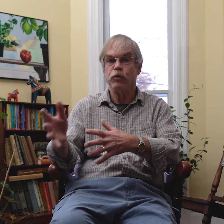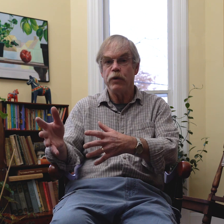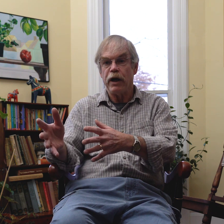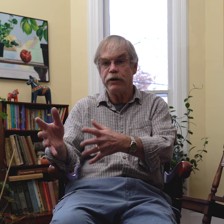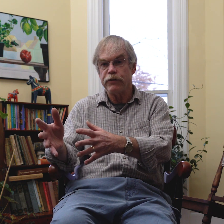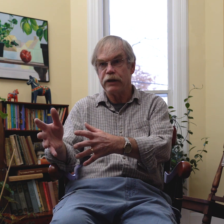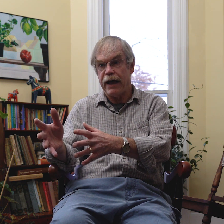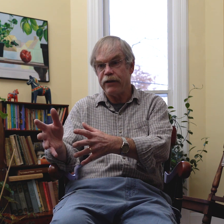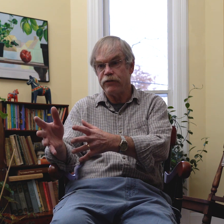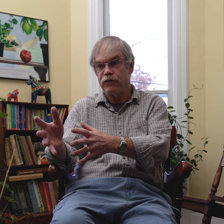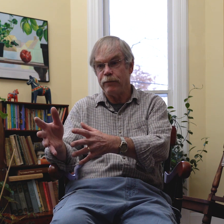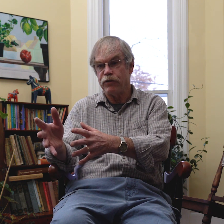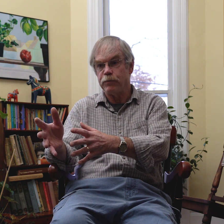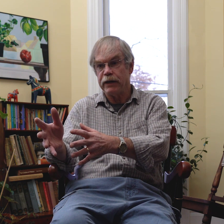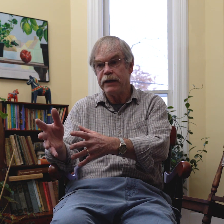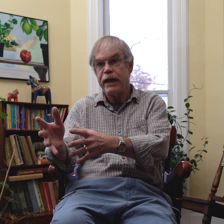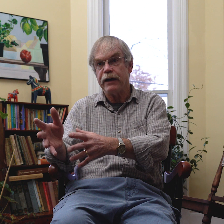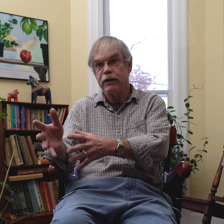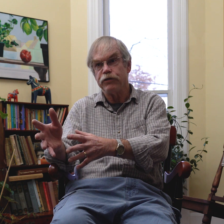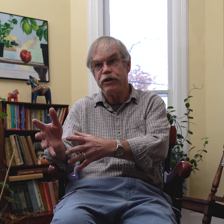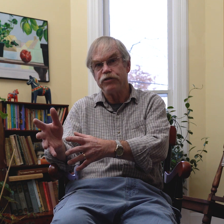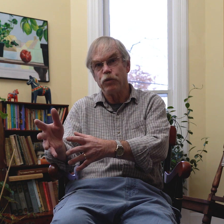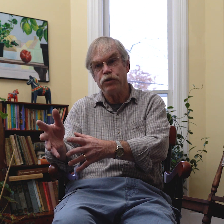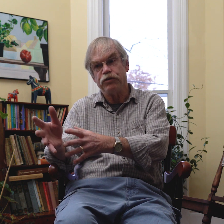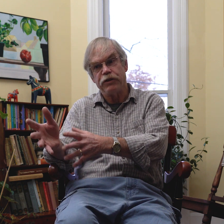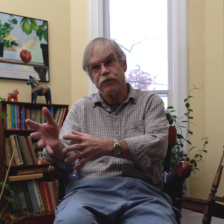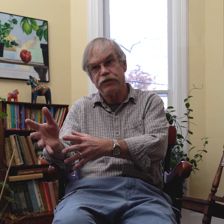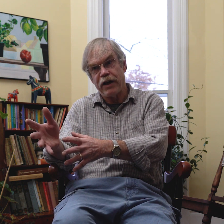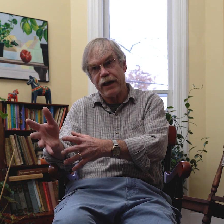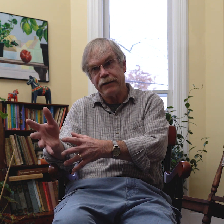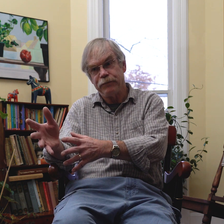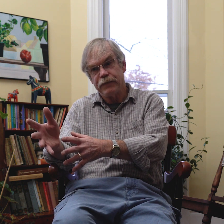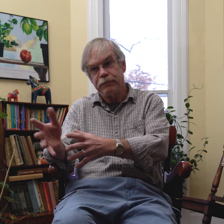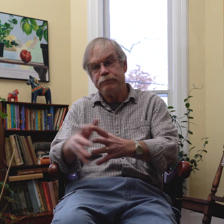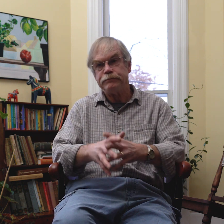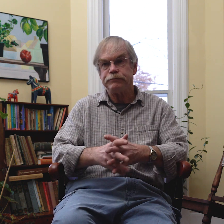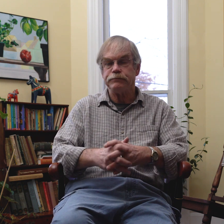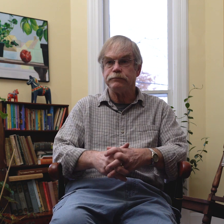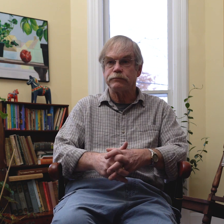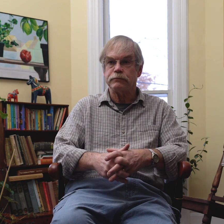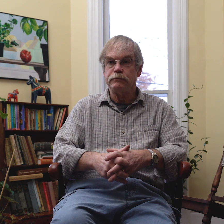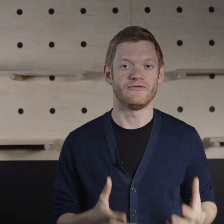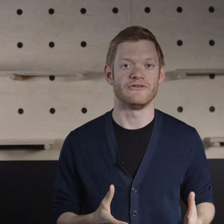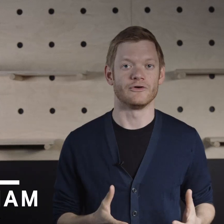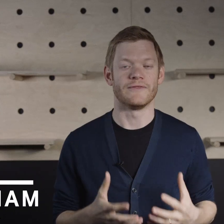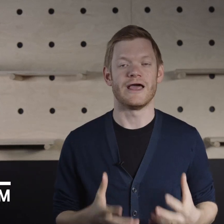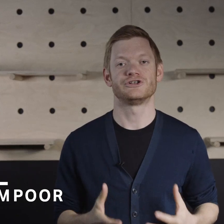to another class in the same discipline and another teacher will use a different sign. Jeff Poore is a retired professor at the National